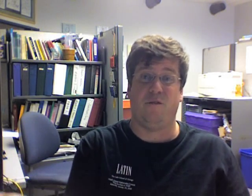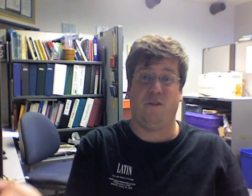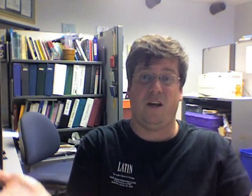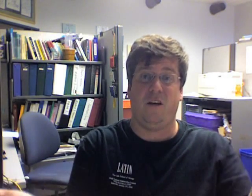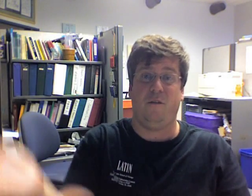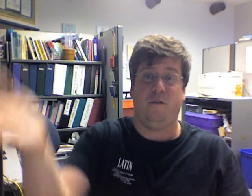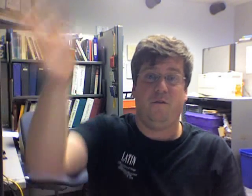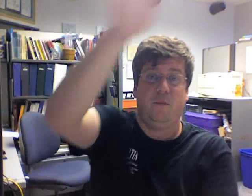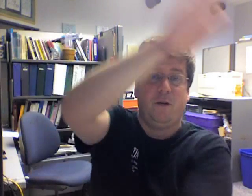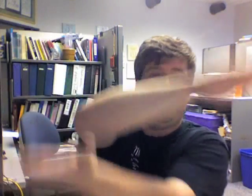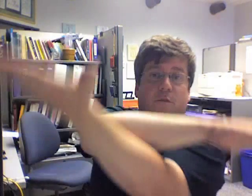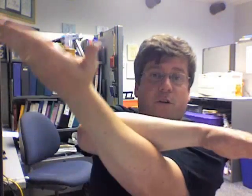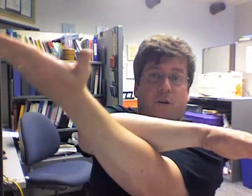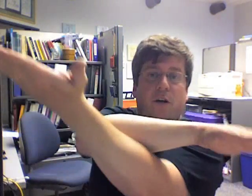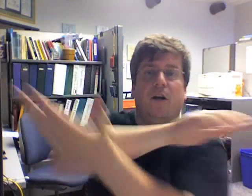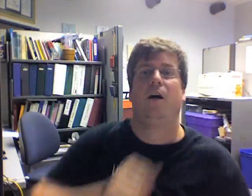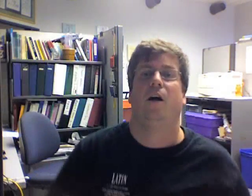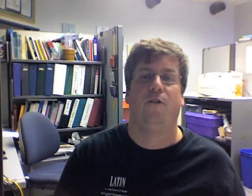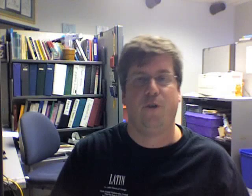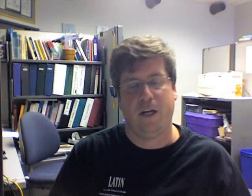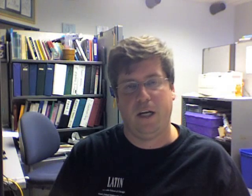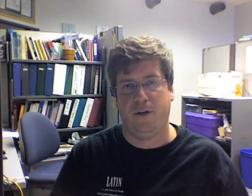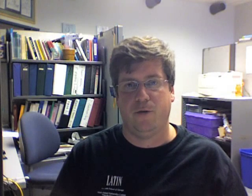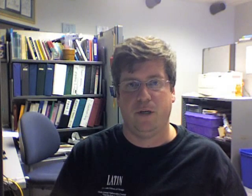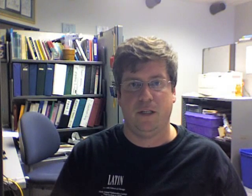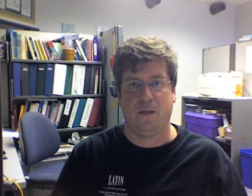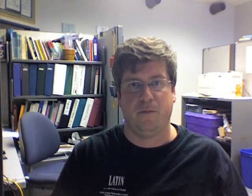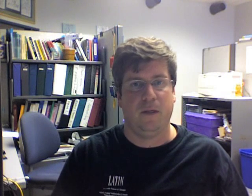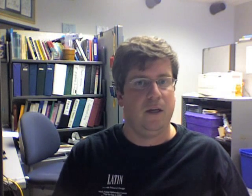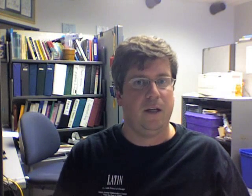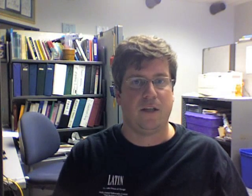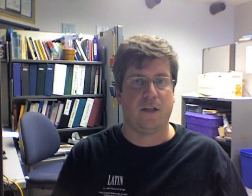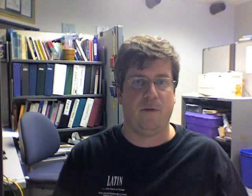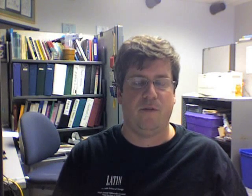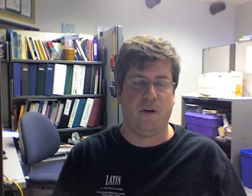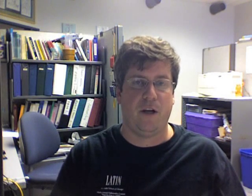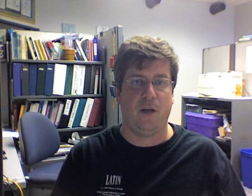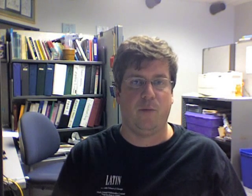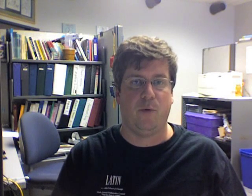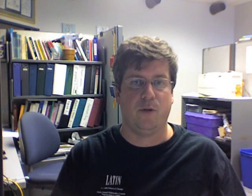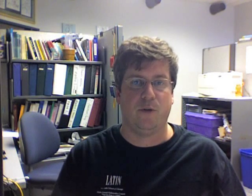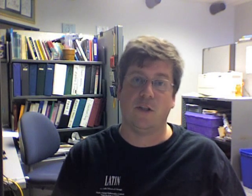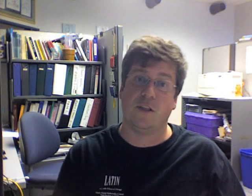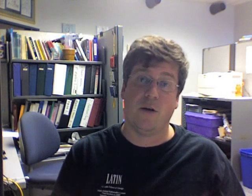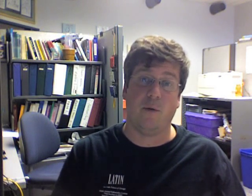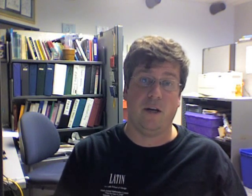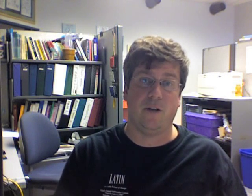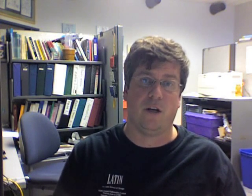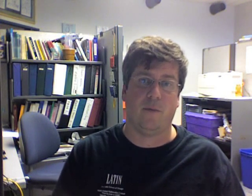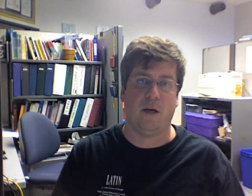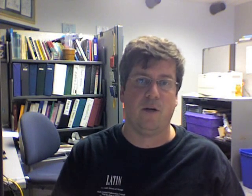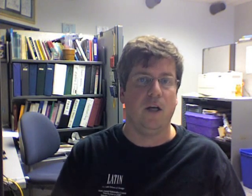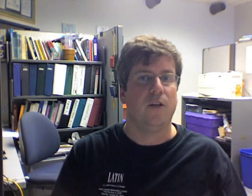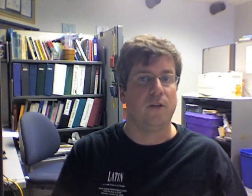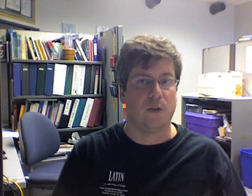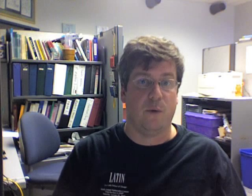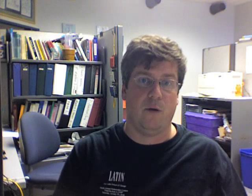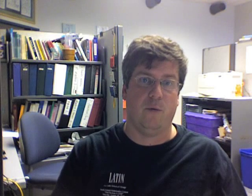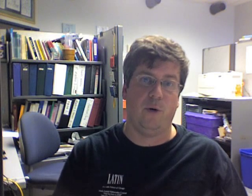flipping over 180 degrees. And that's going to be very important to us because now we're ready to talk about the square root